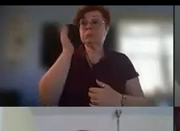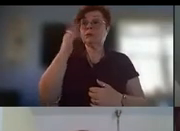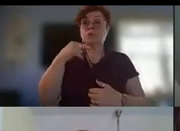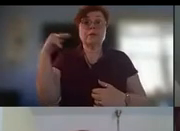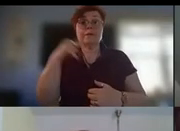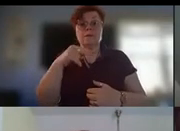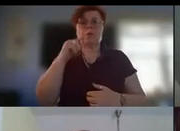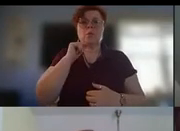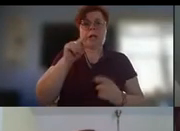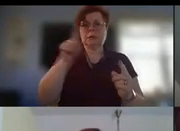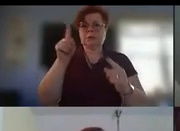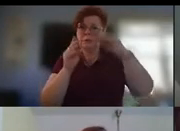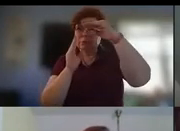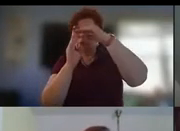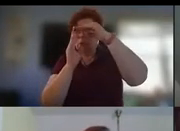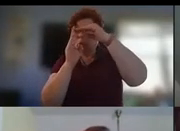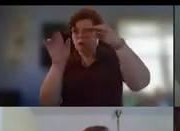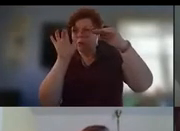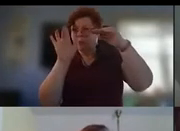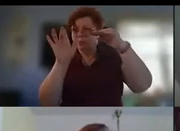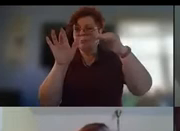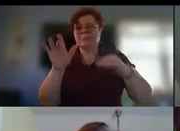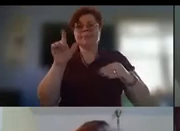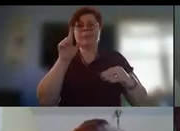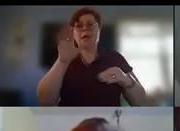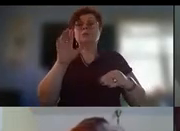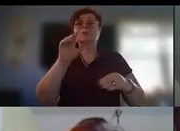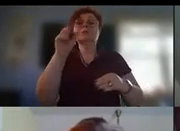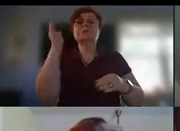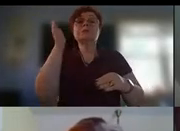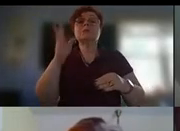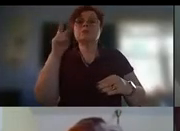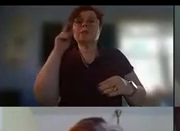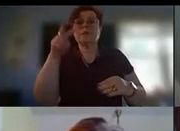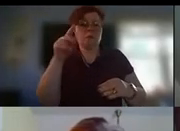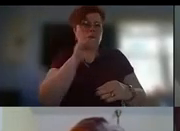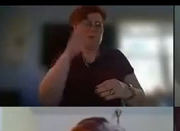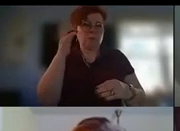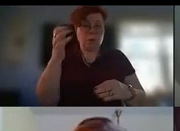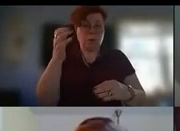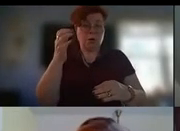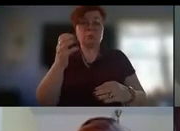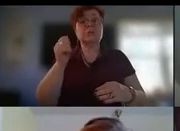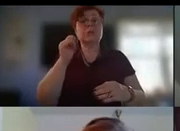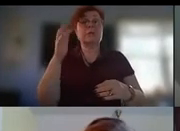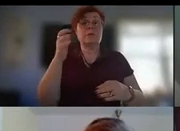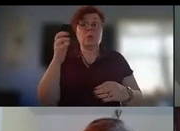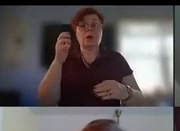each change that setting on your own computer if you want the speaker view you can change it to that or